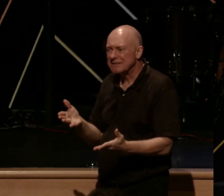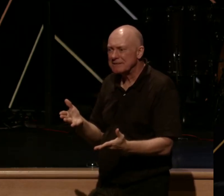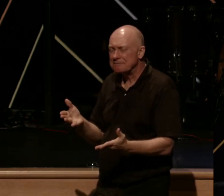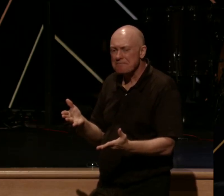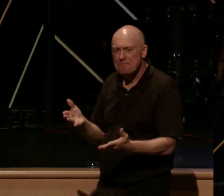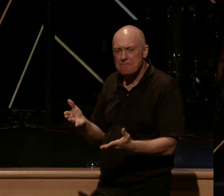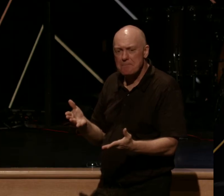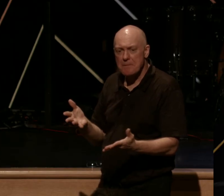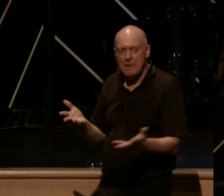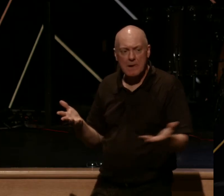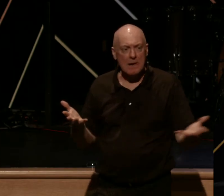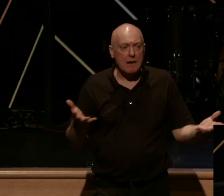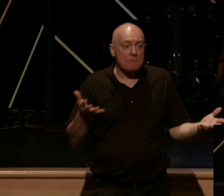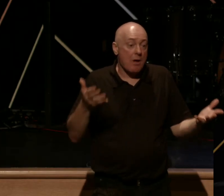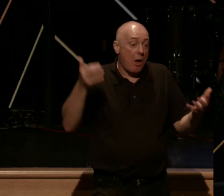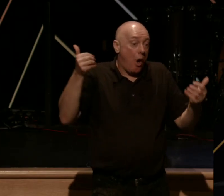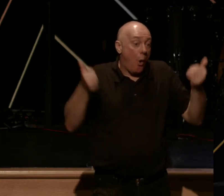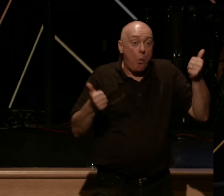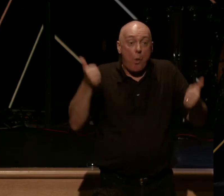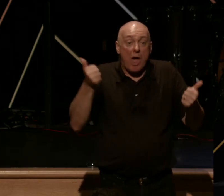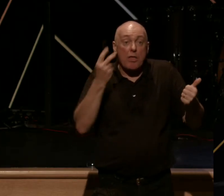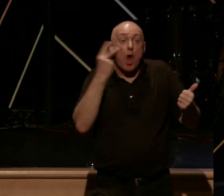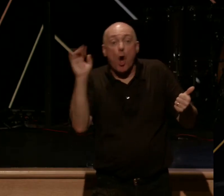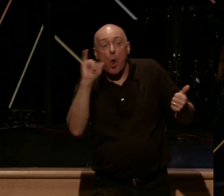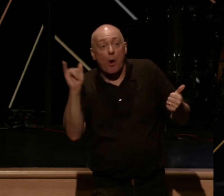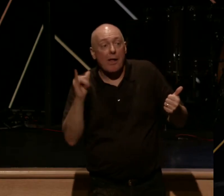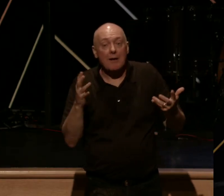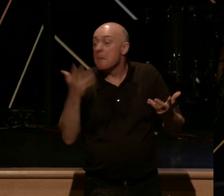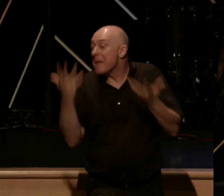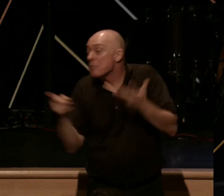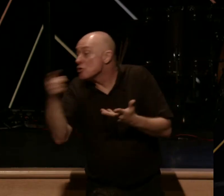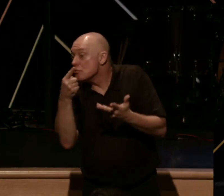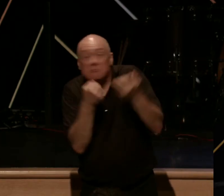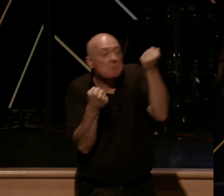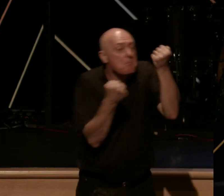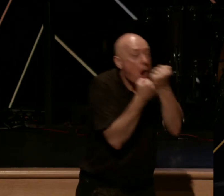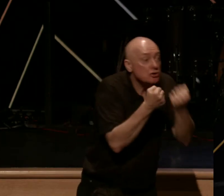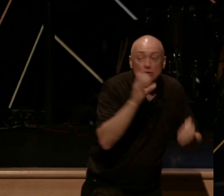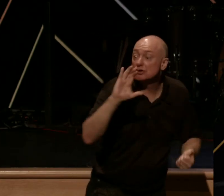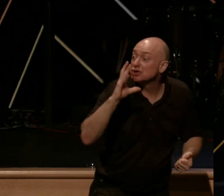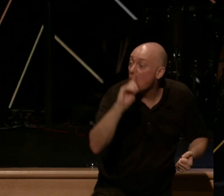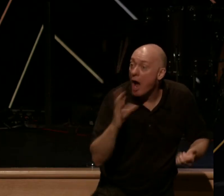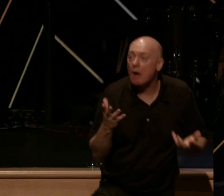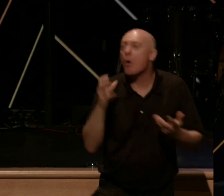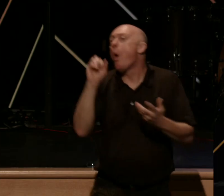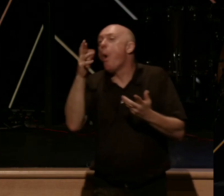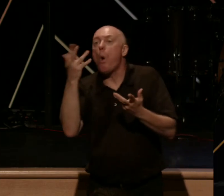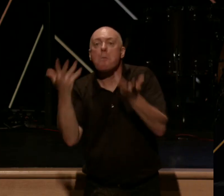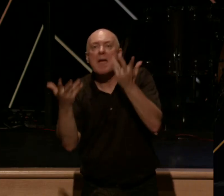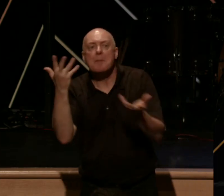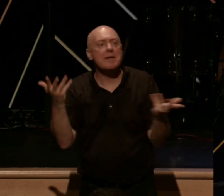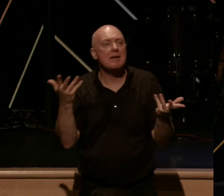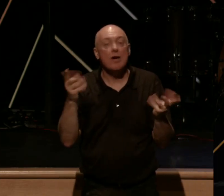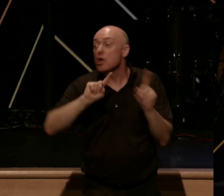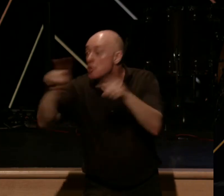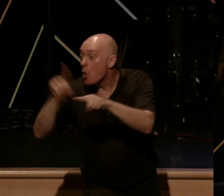Whether that looks like sponsoring a child or whether that looks like going on a missions trip